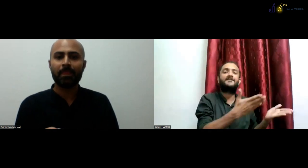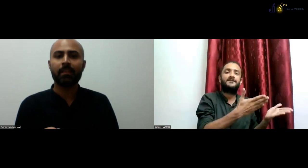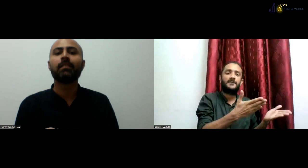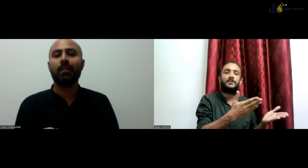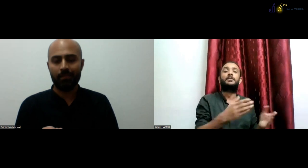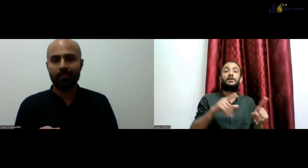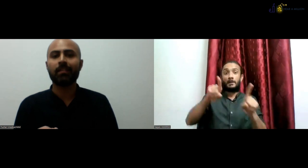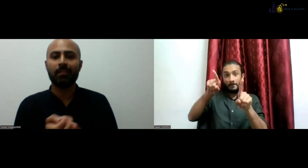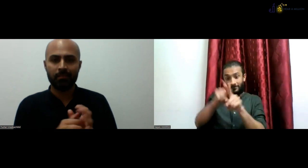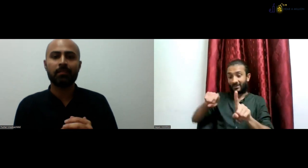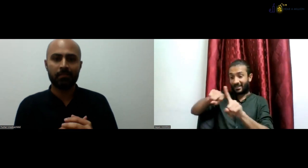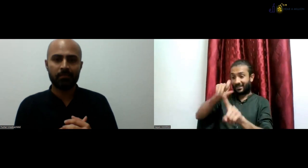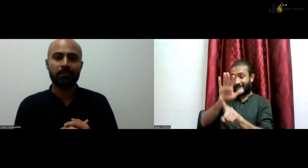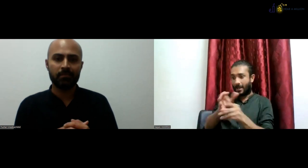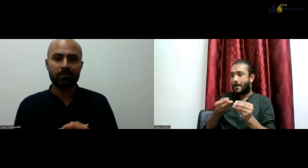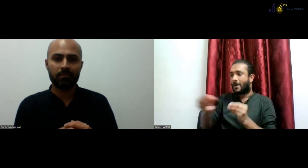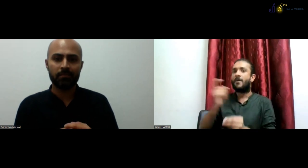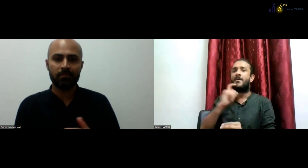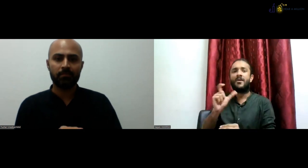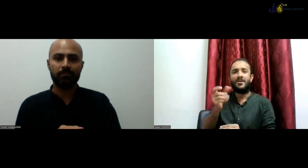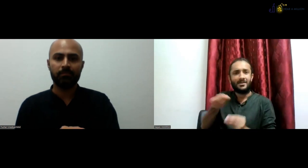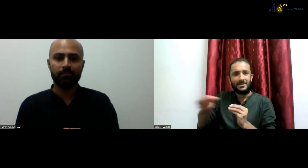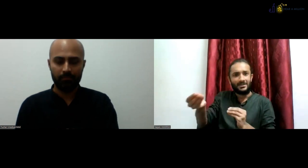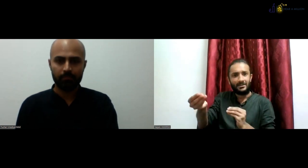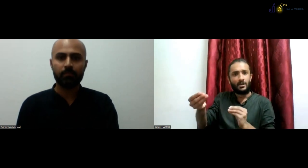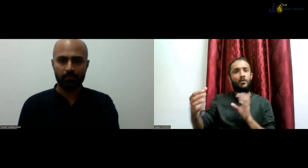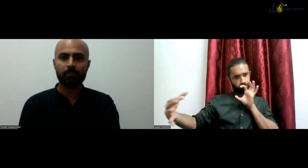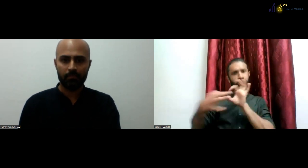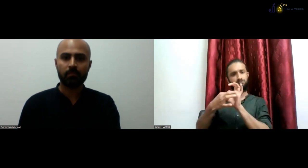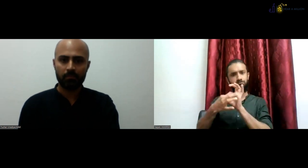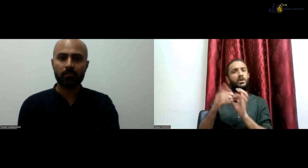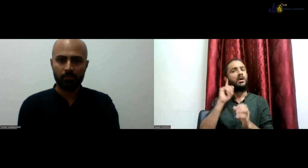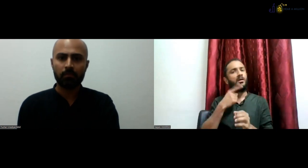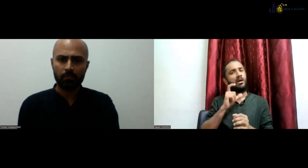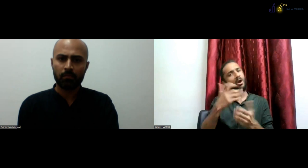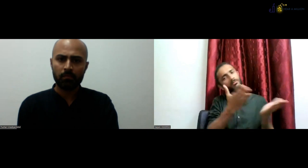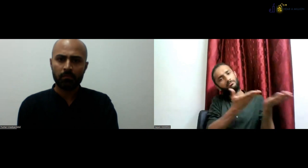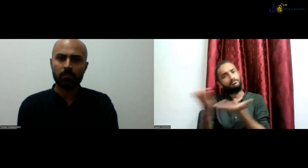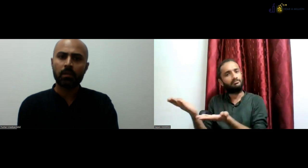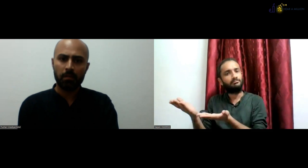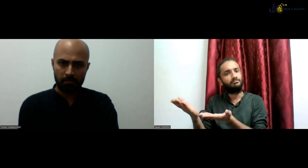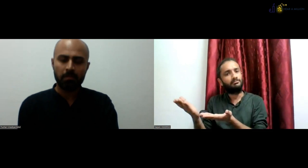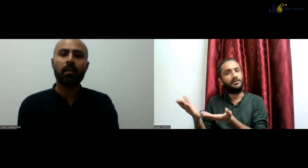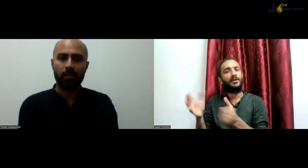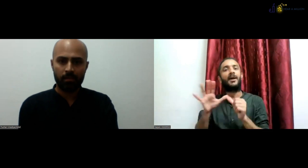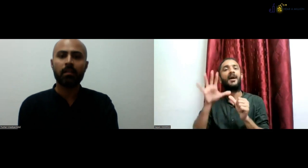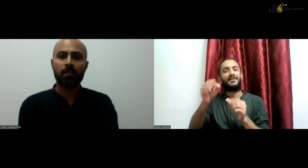apply at these courses. We have interpreters which can be provided because we are already working with this university. And very soon,